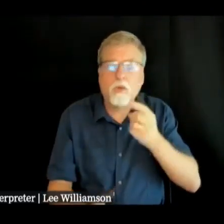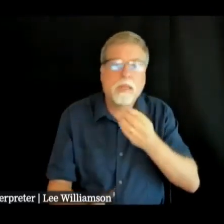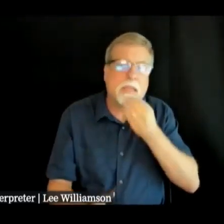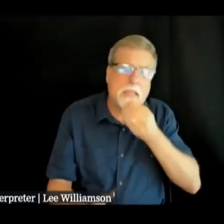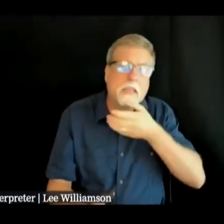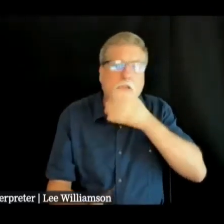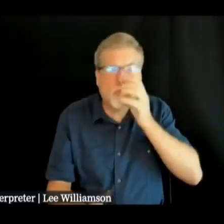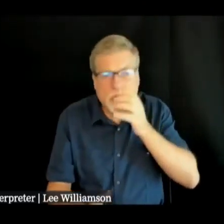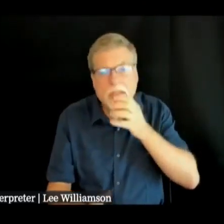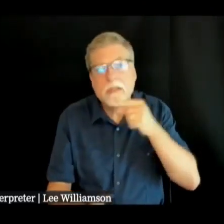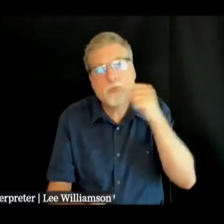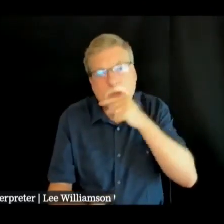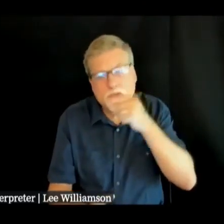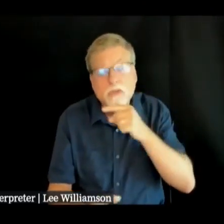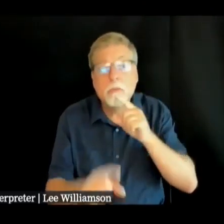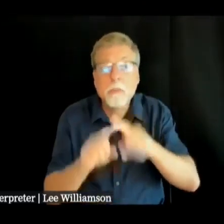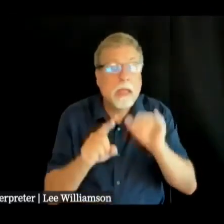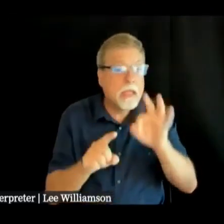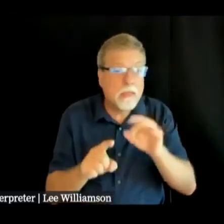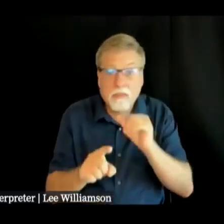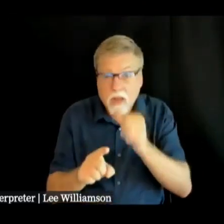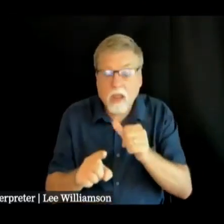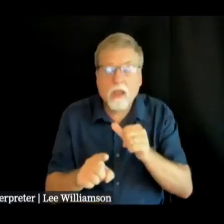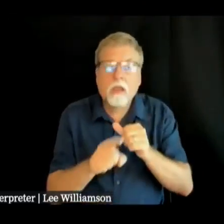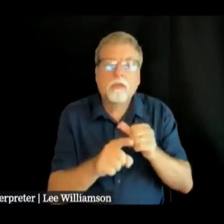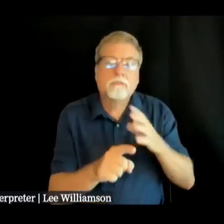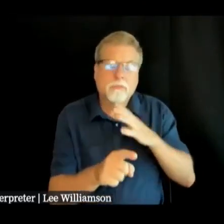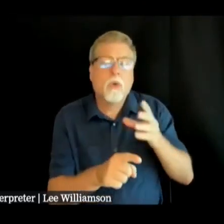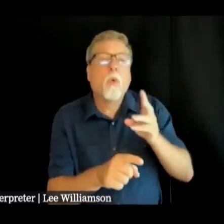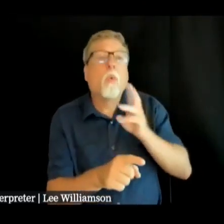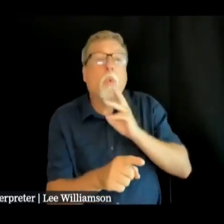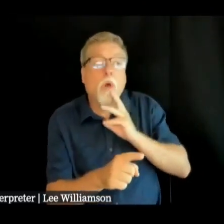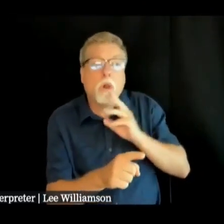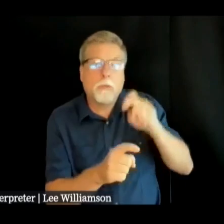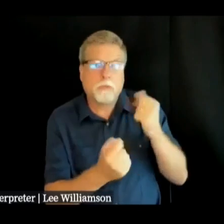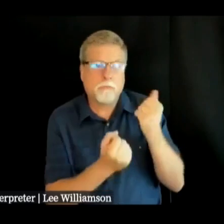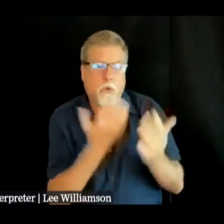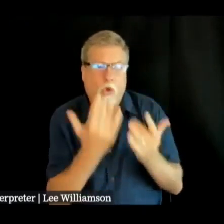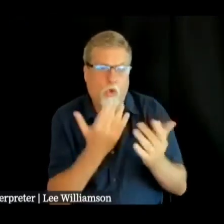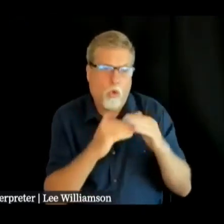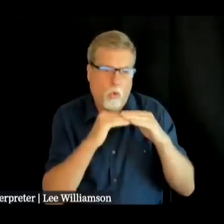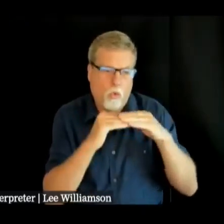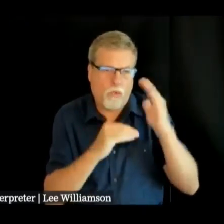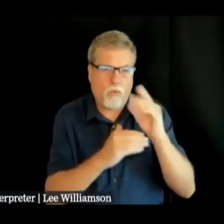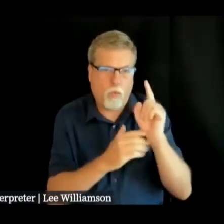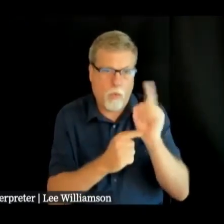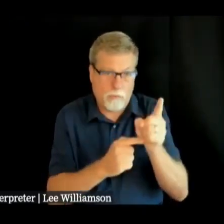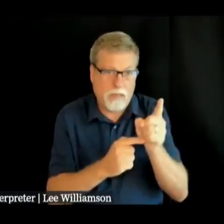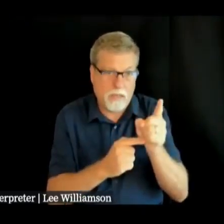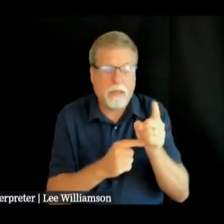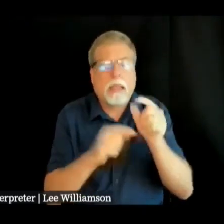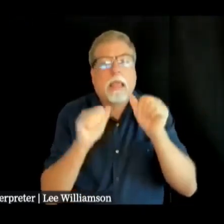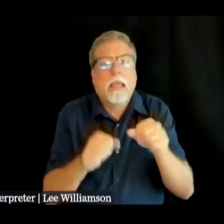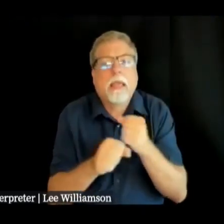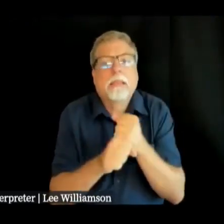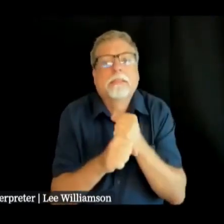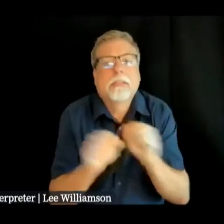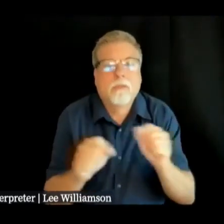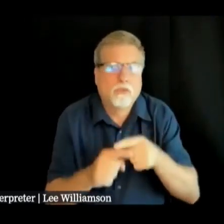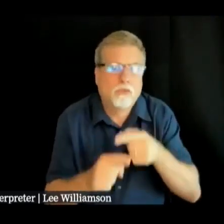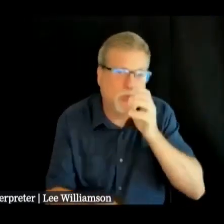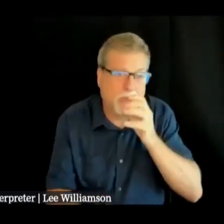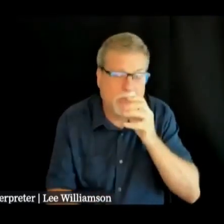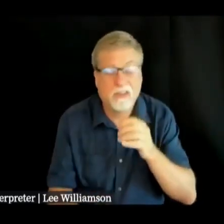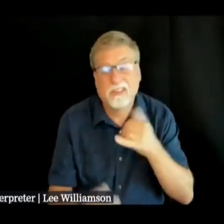is not if you boil the water vigorously for a minimum of one minute it will be safe to drink it won't be pretty it's going to be